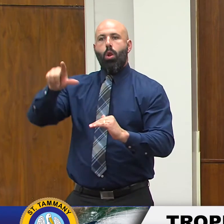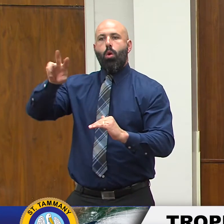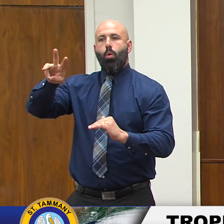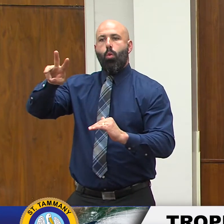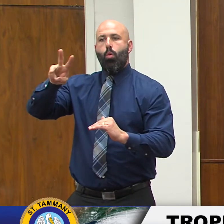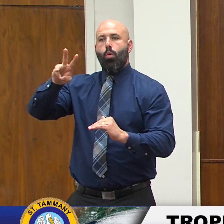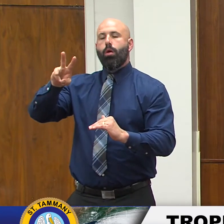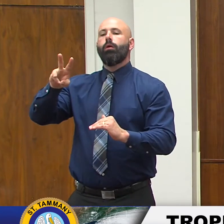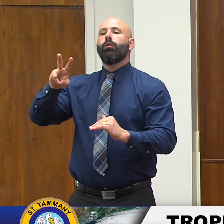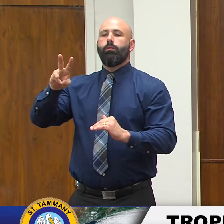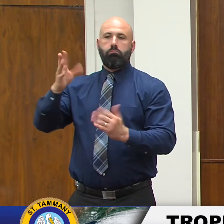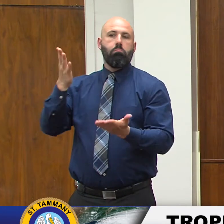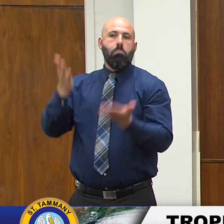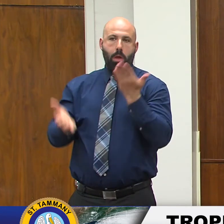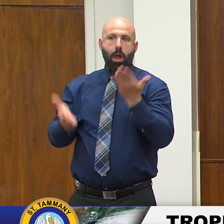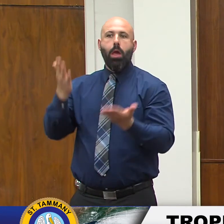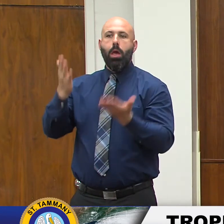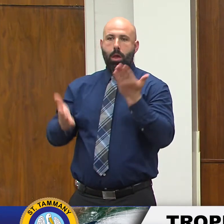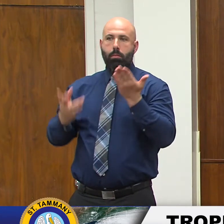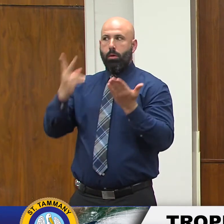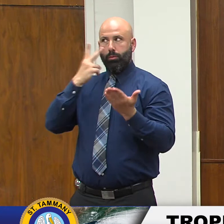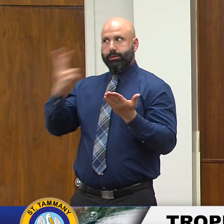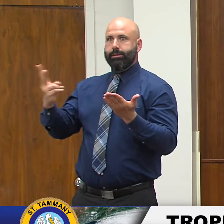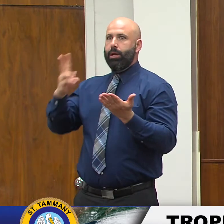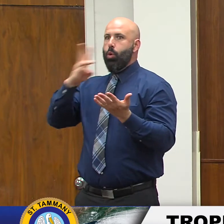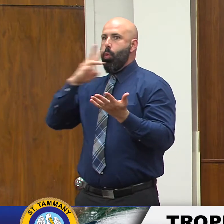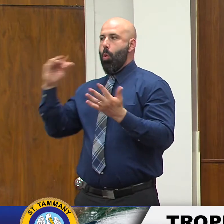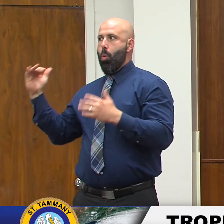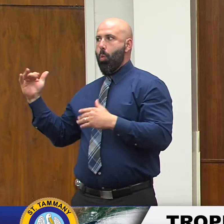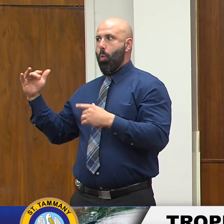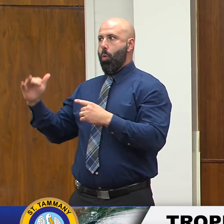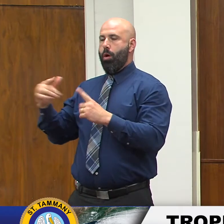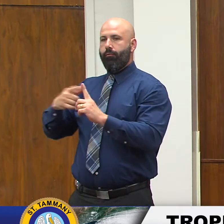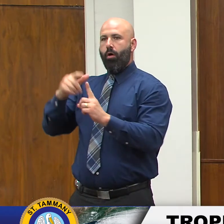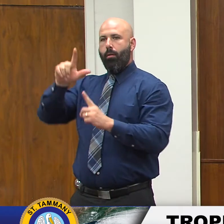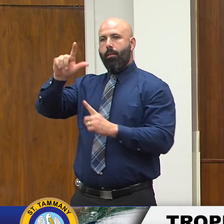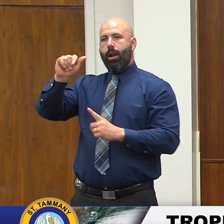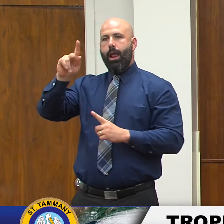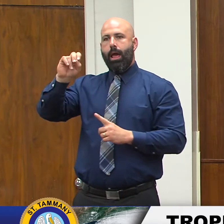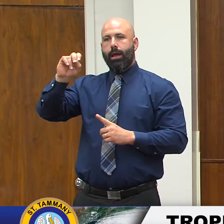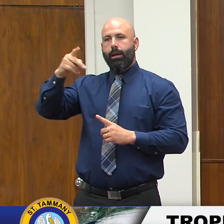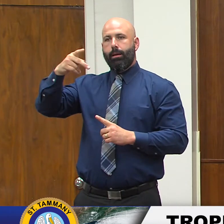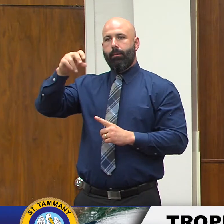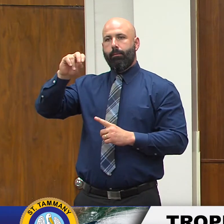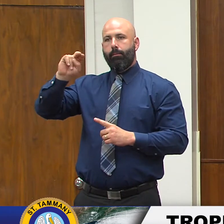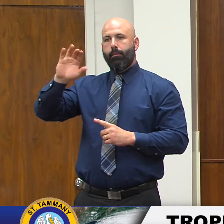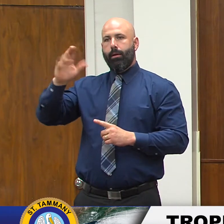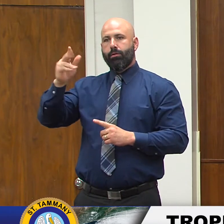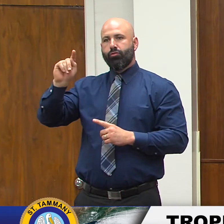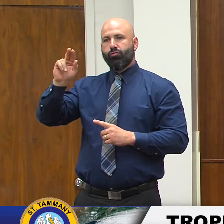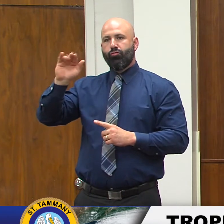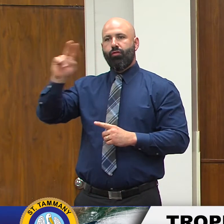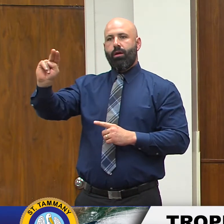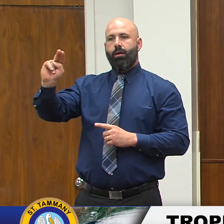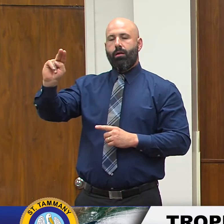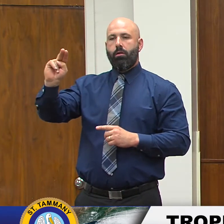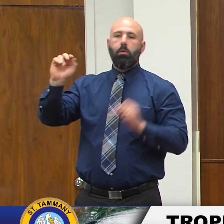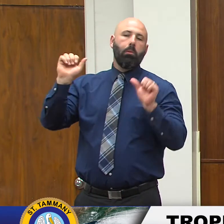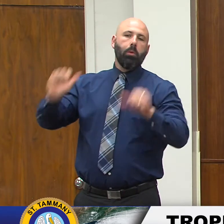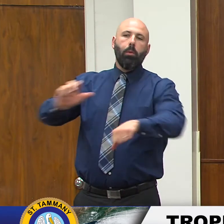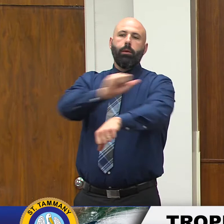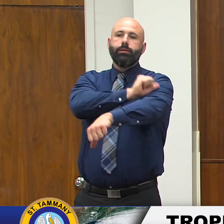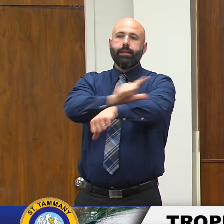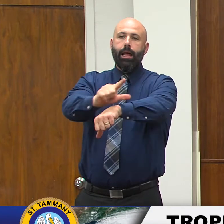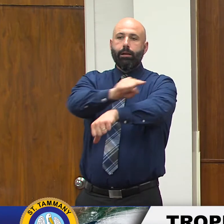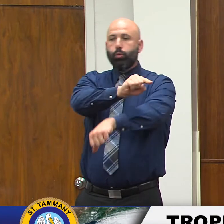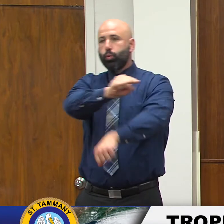with surge from lake pontchartrain particularly and that's anywhere from slidell to madisonville